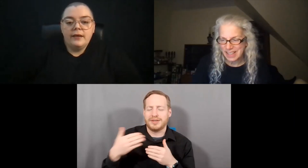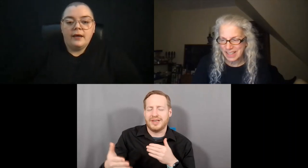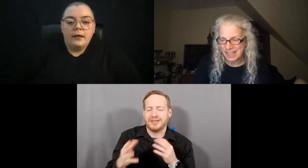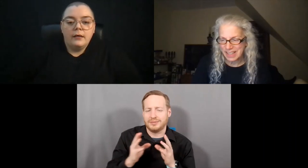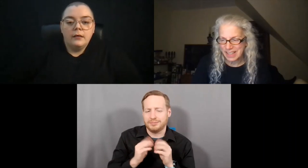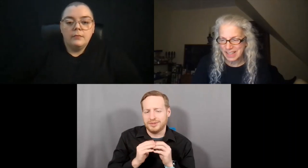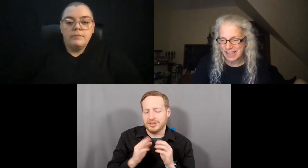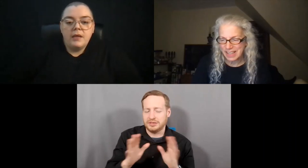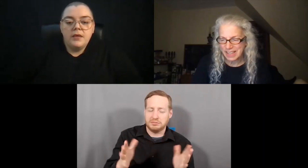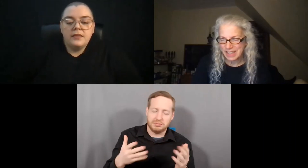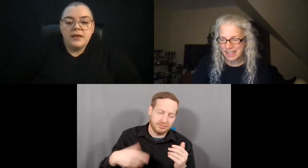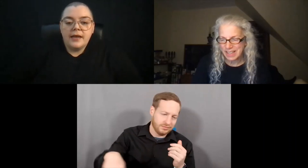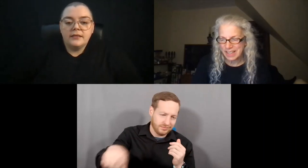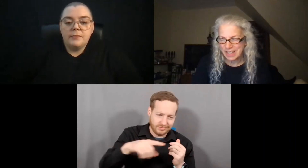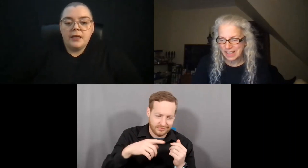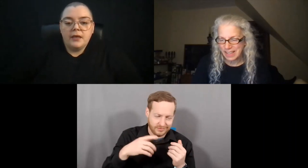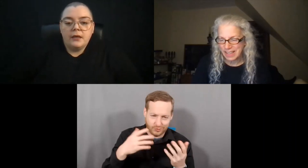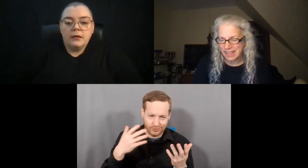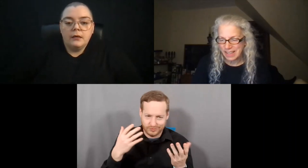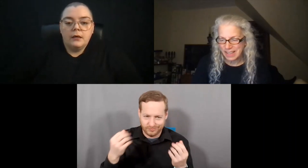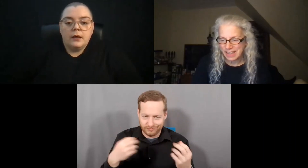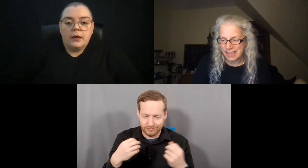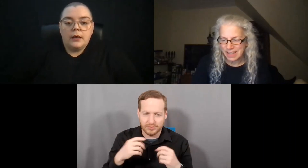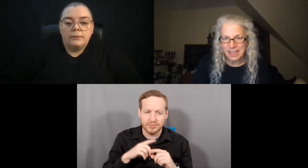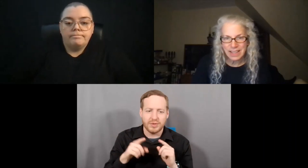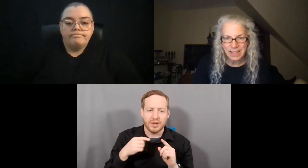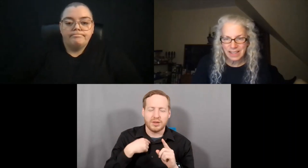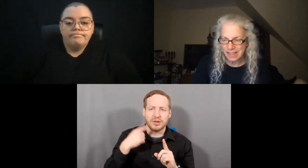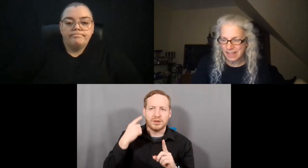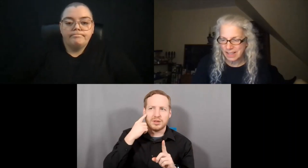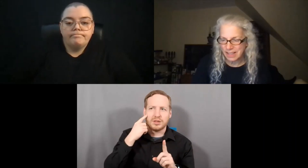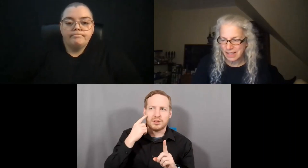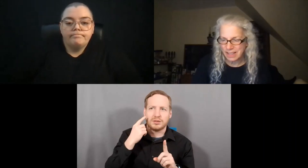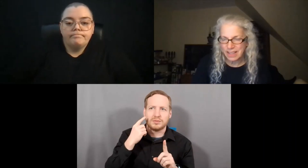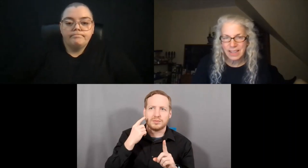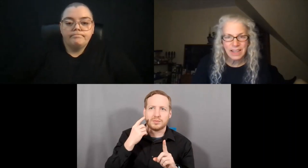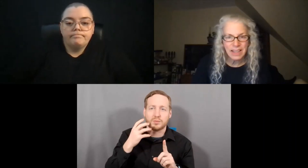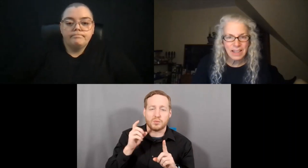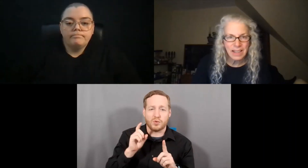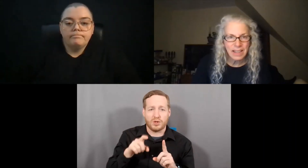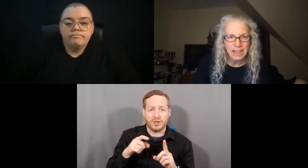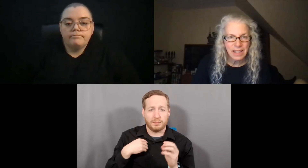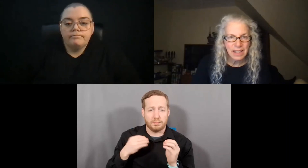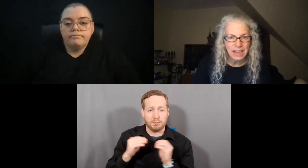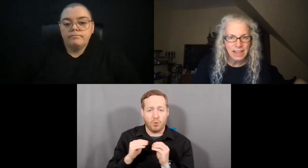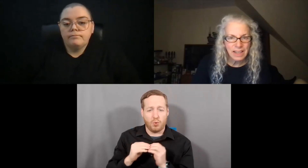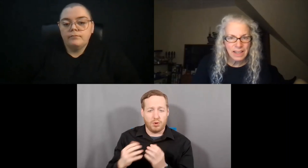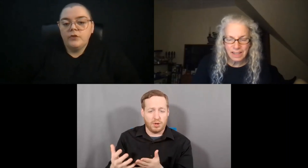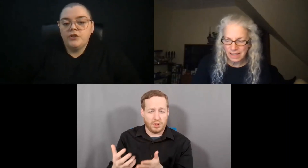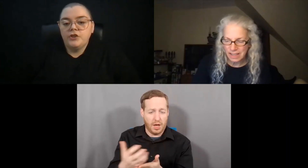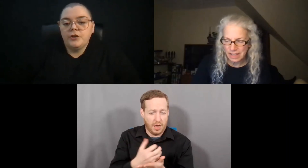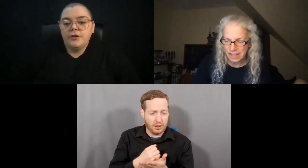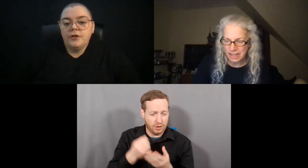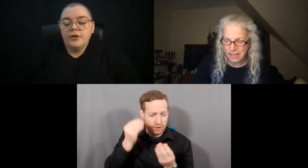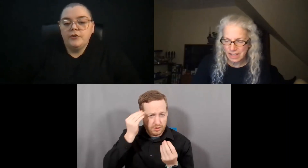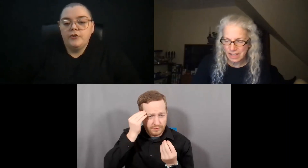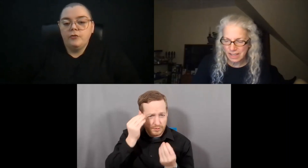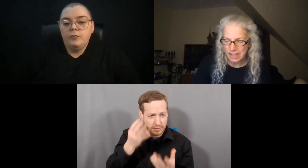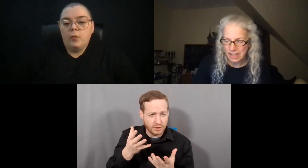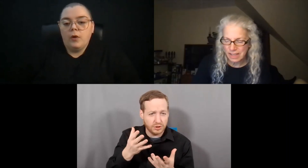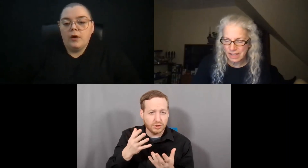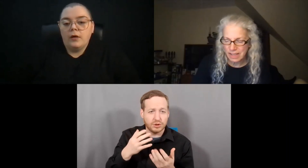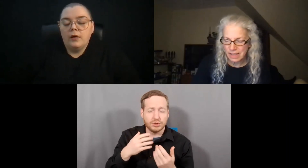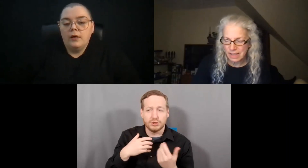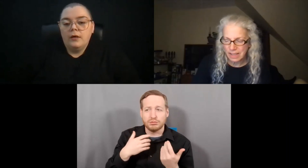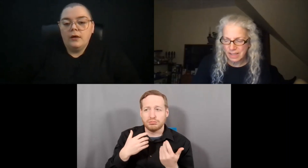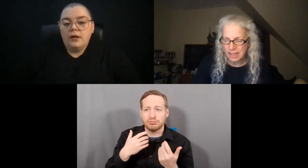agenda, maybe at the next meeting, we should do